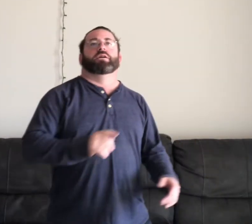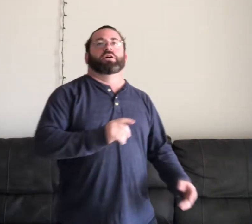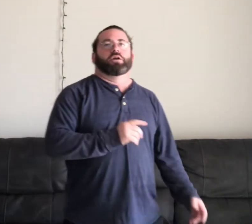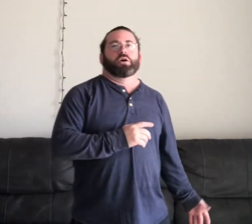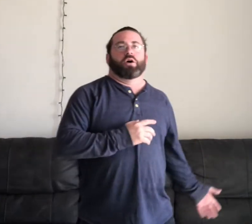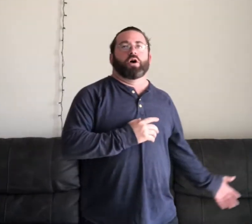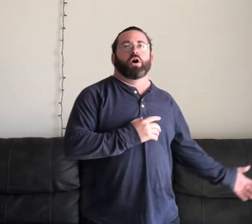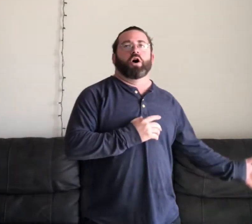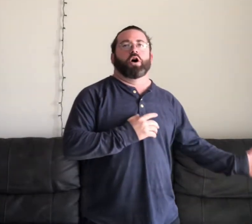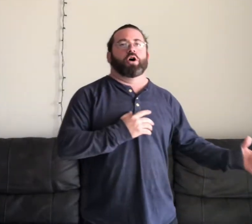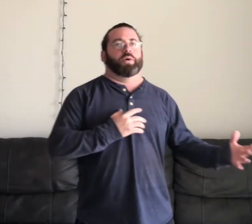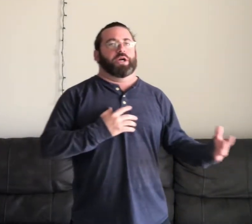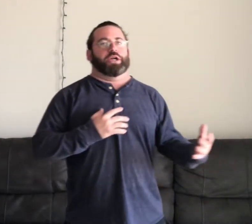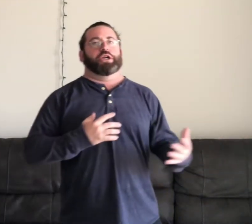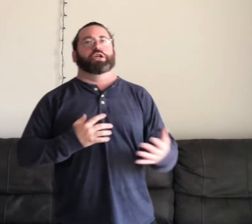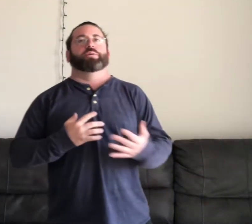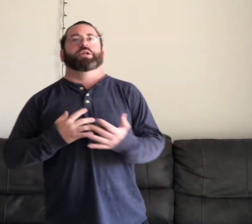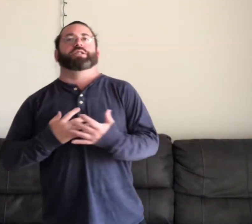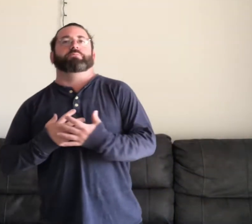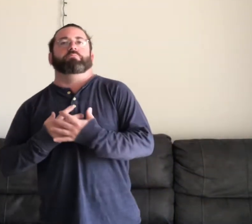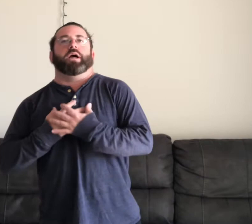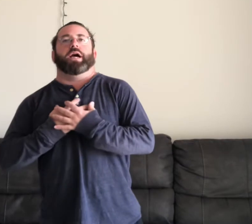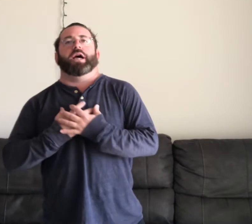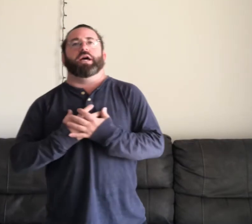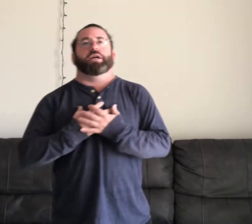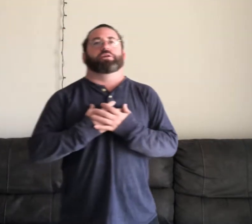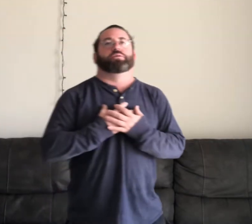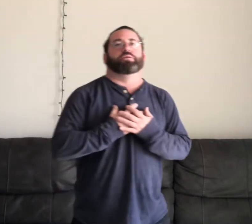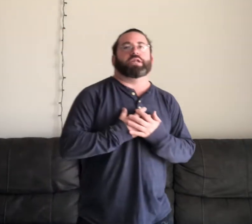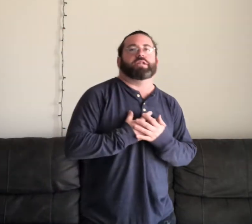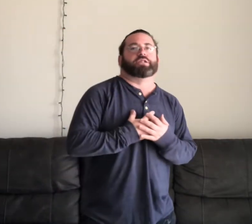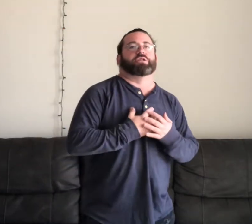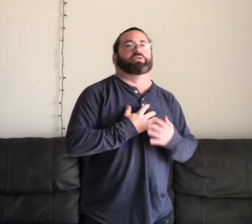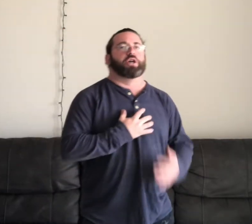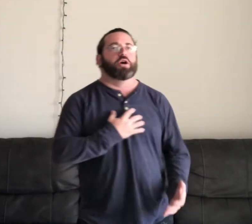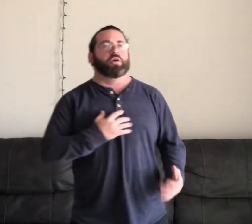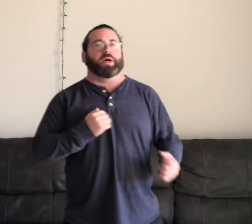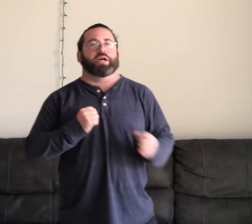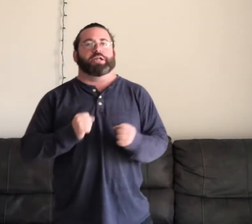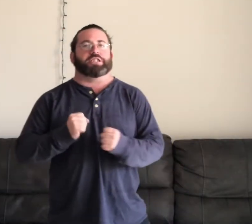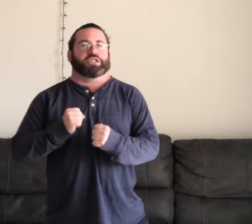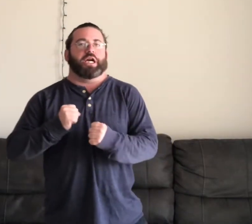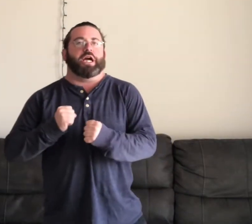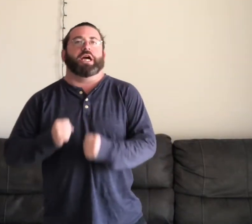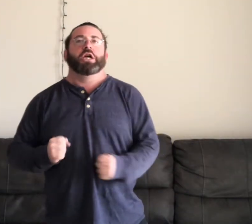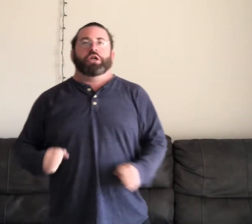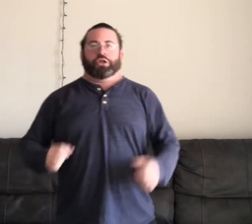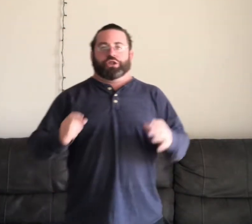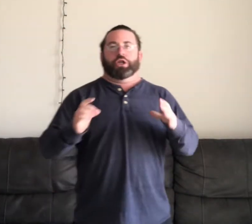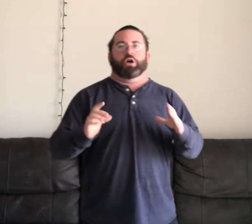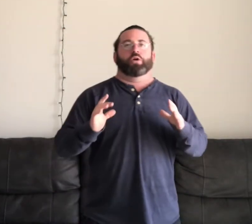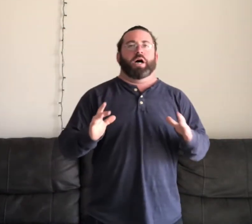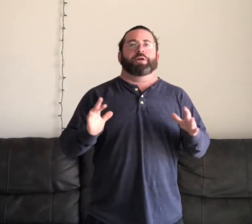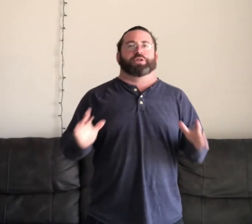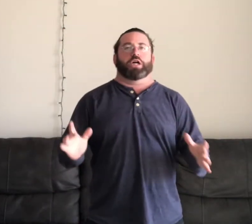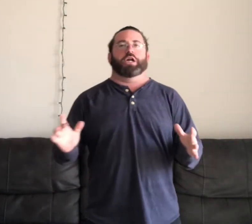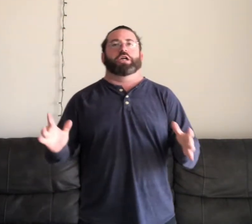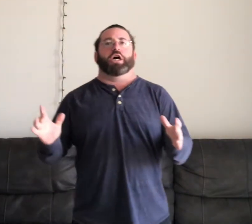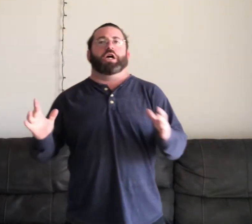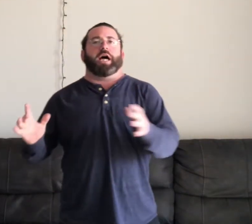Oh, here is the man who needs to know where you stand but know I've done all I